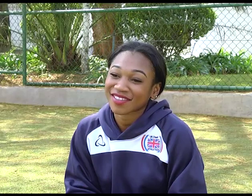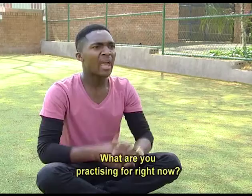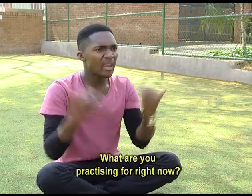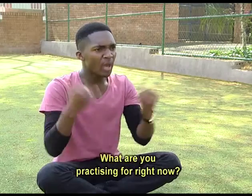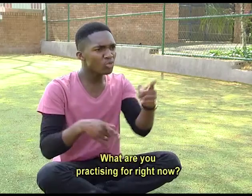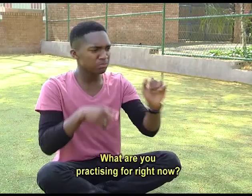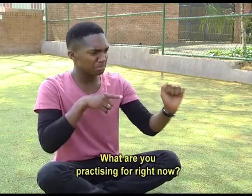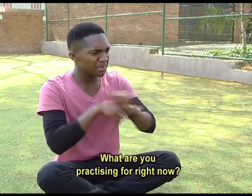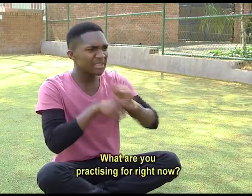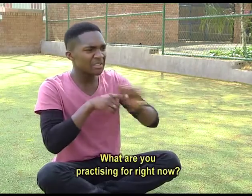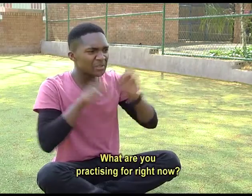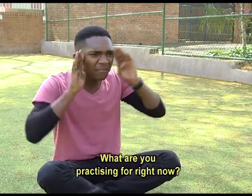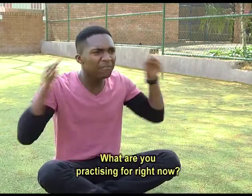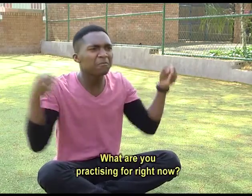What are you practicing for right now?